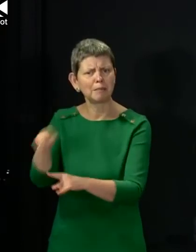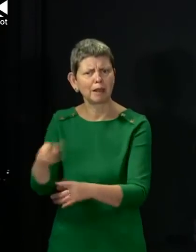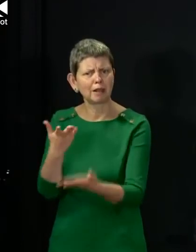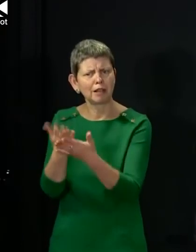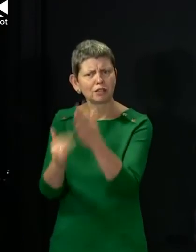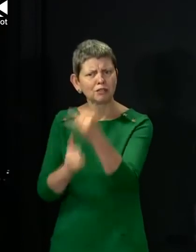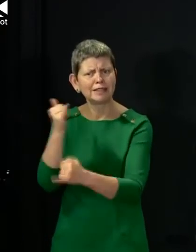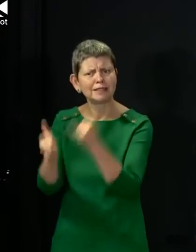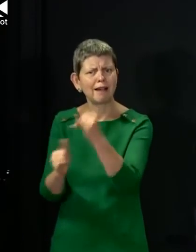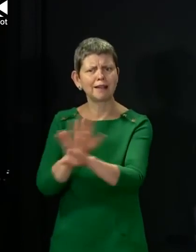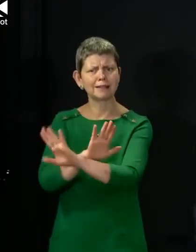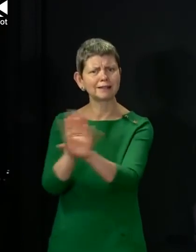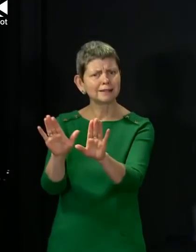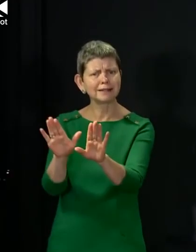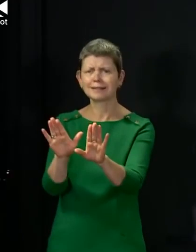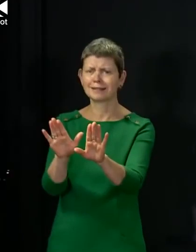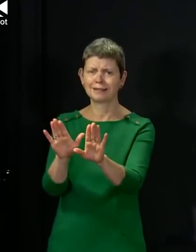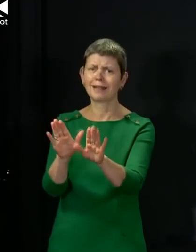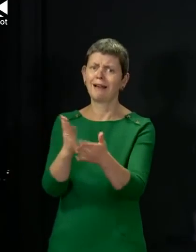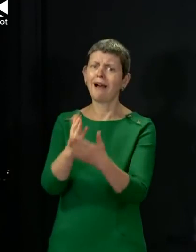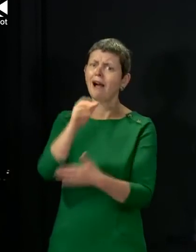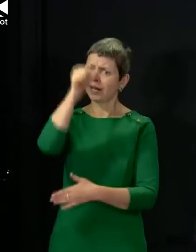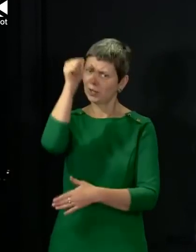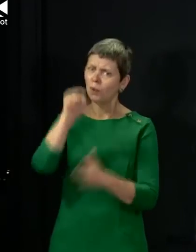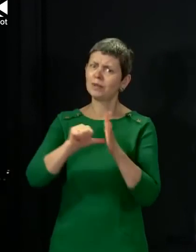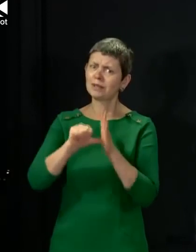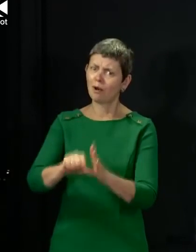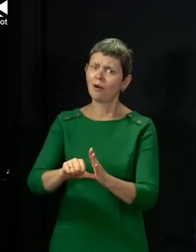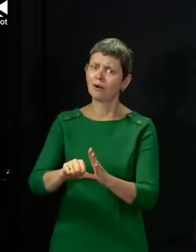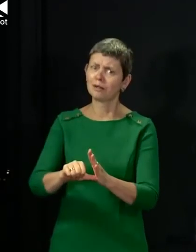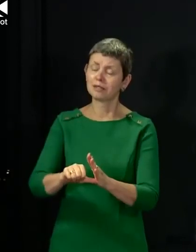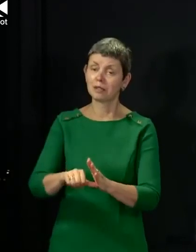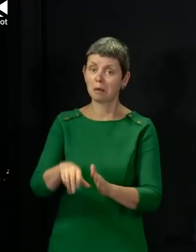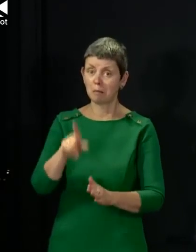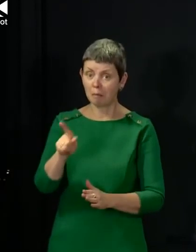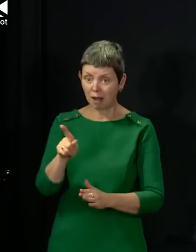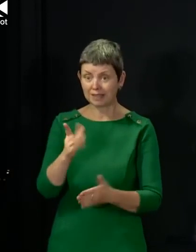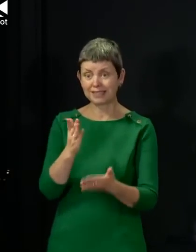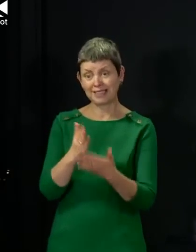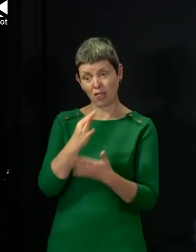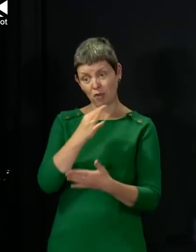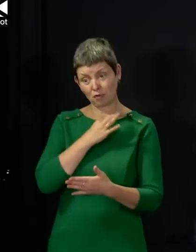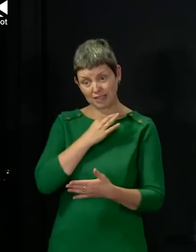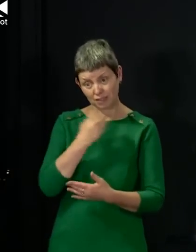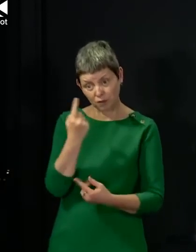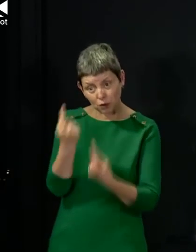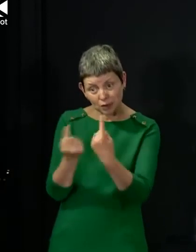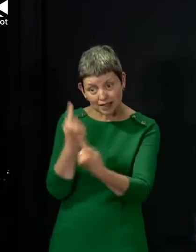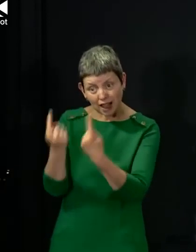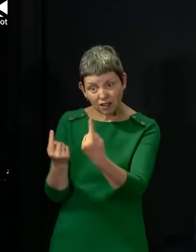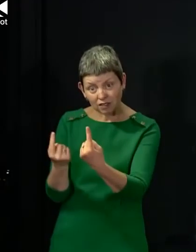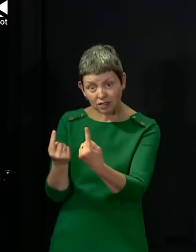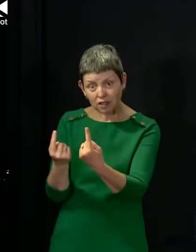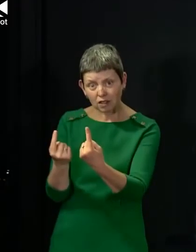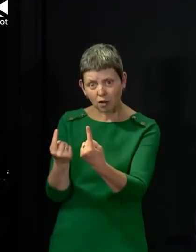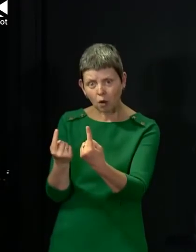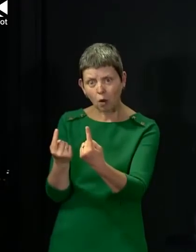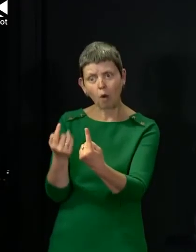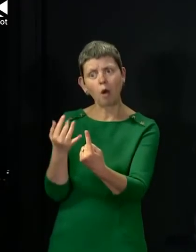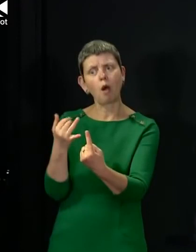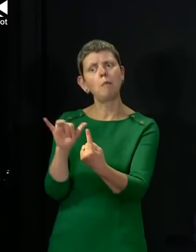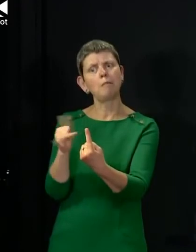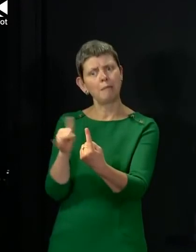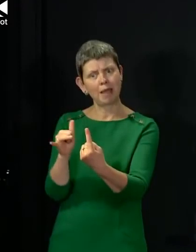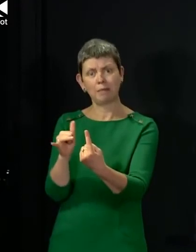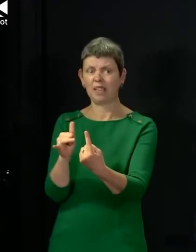understand how difficult this is but it's about saying clearly this is putting yourself at risk but even if you don't believe that it's true